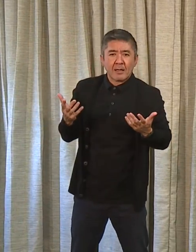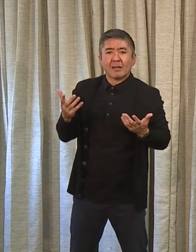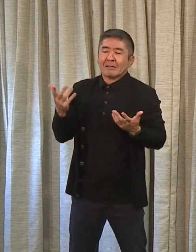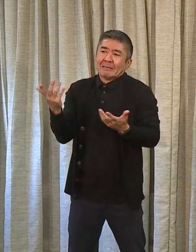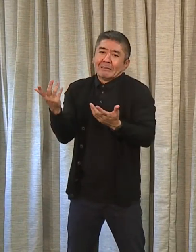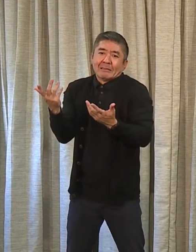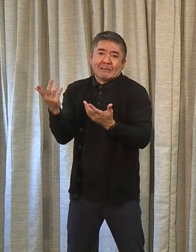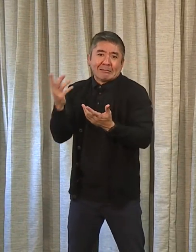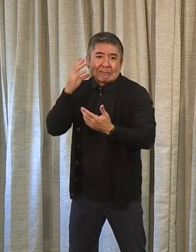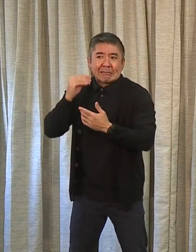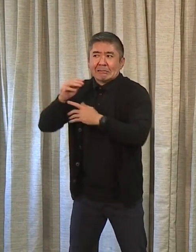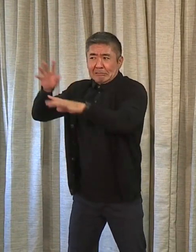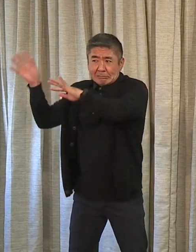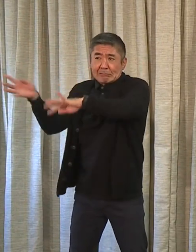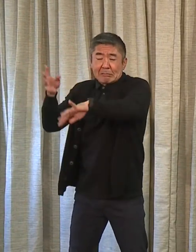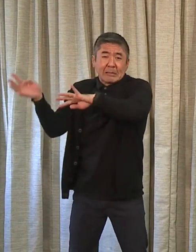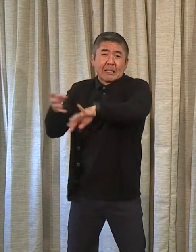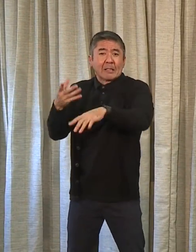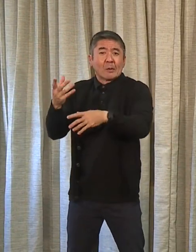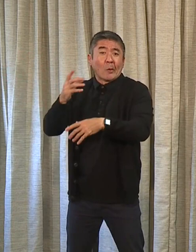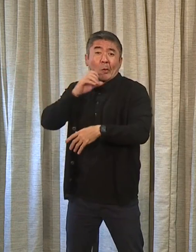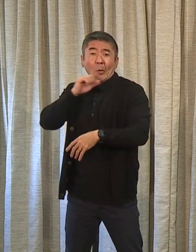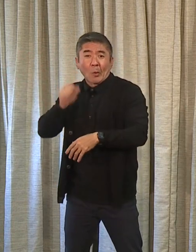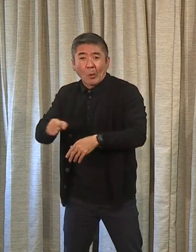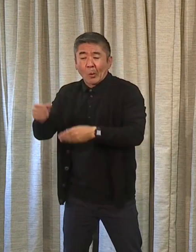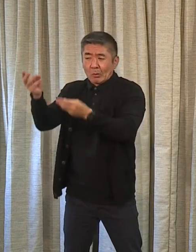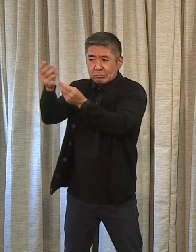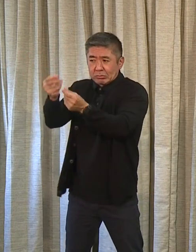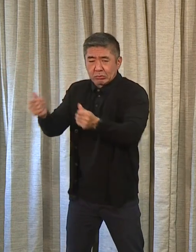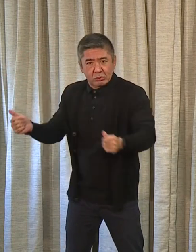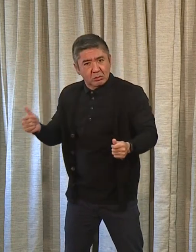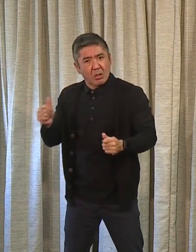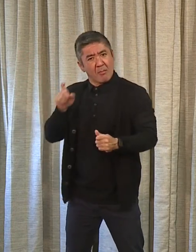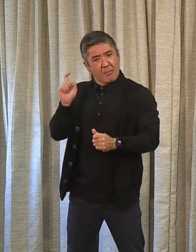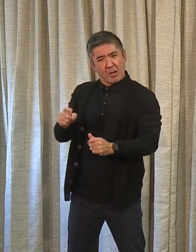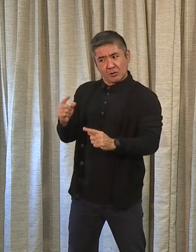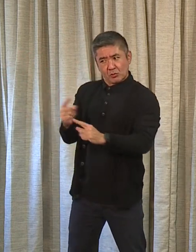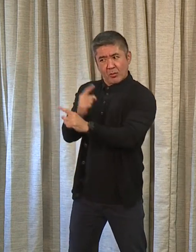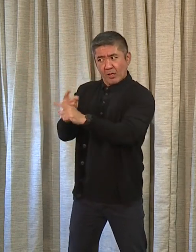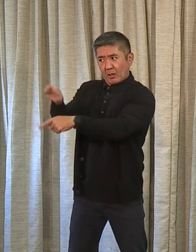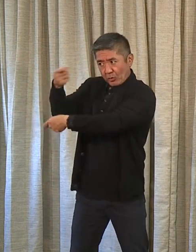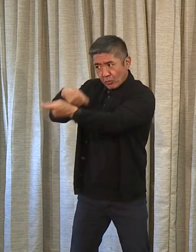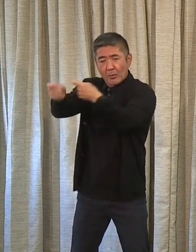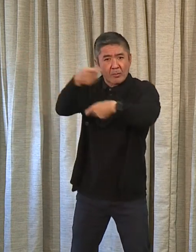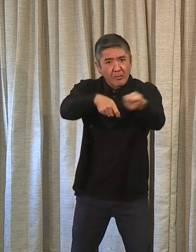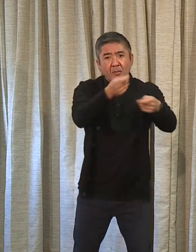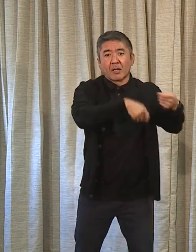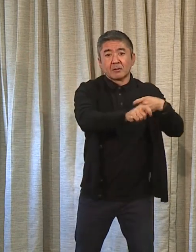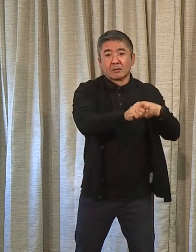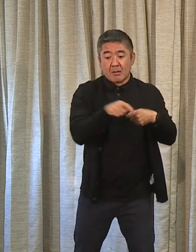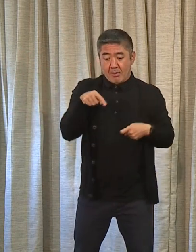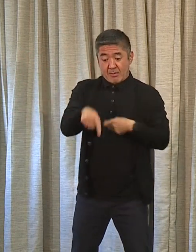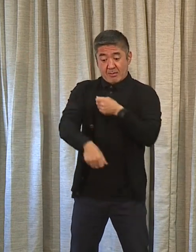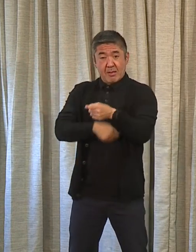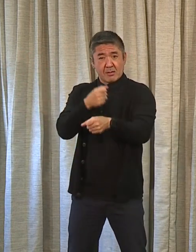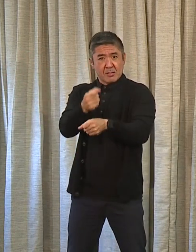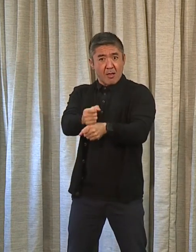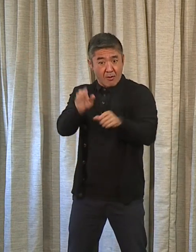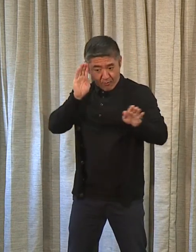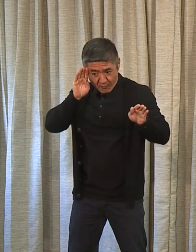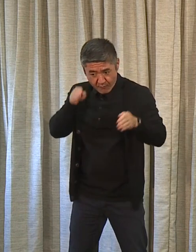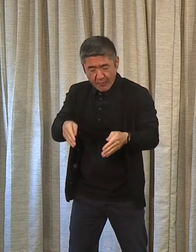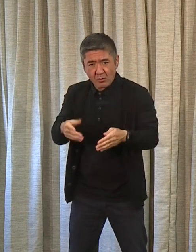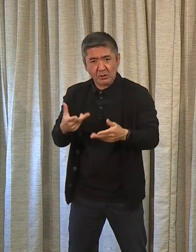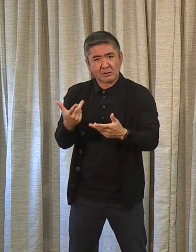winds and corrosion from the elements. So we're on a regular replacement schedule for these. And this year we're concentrating on the